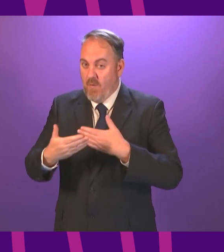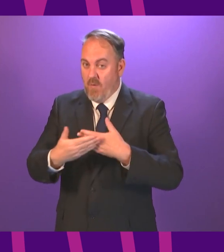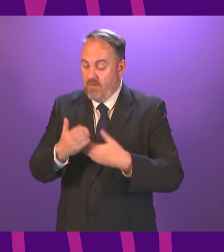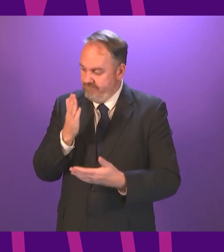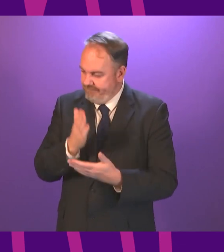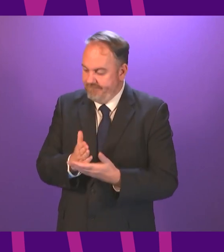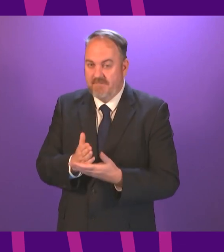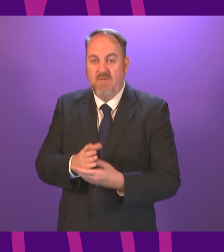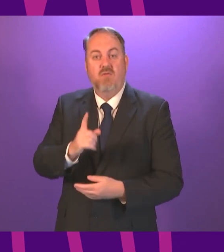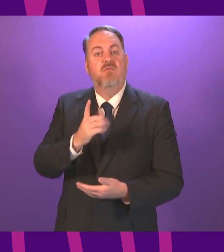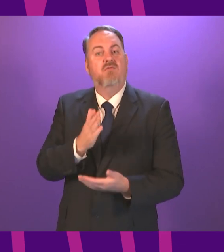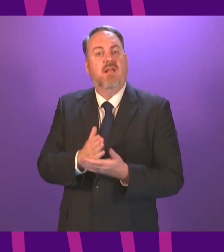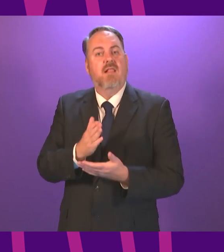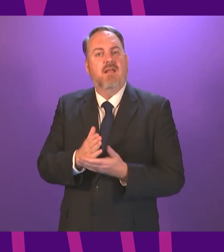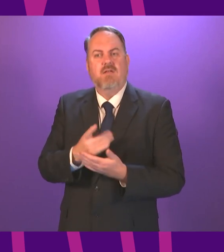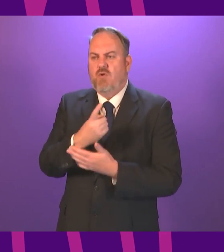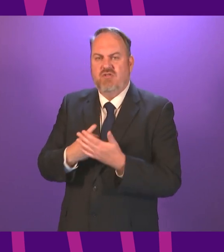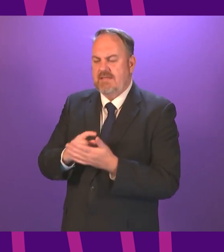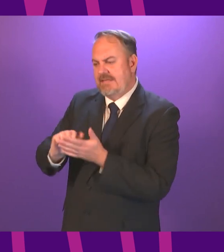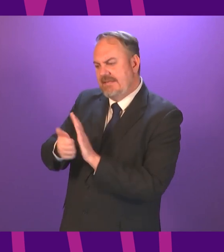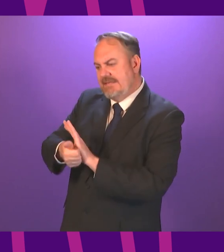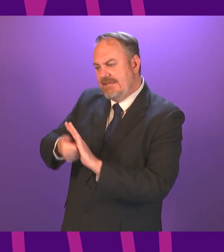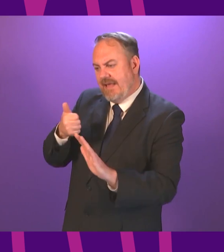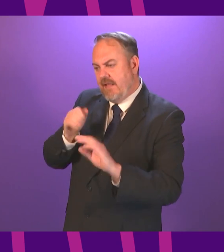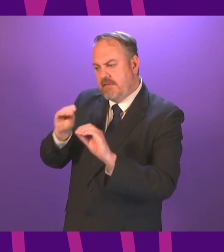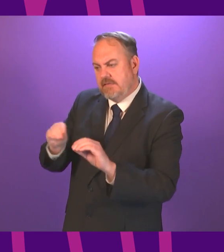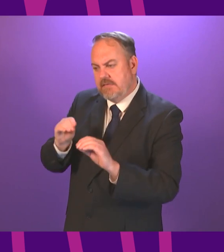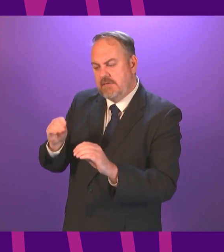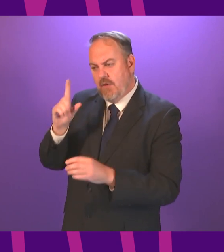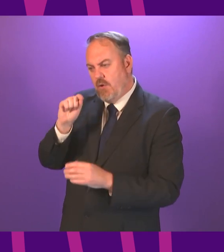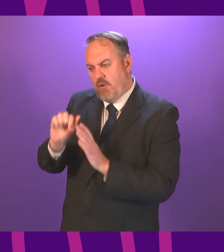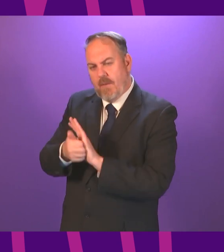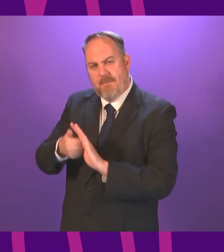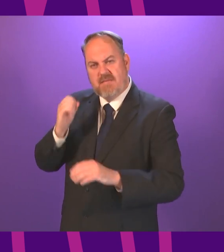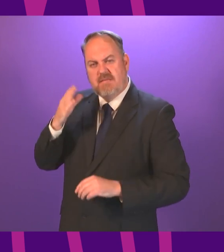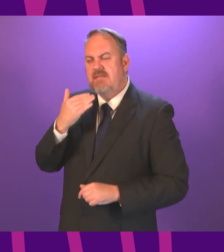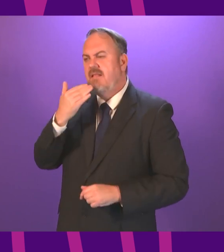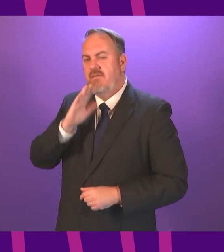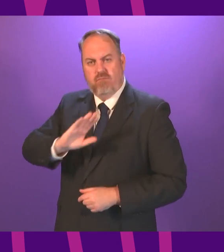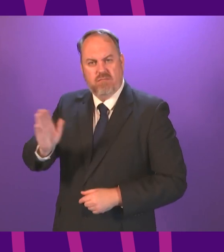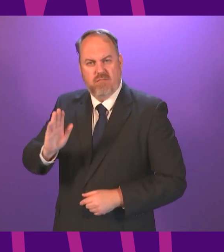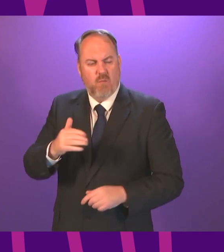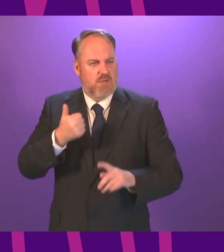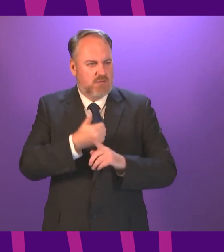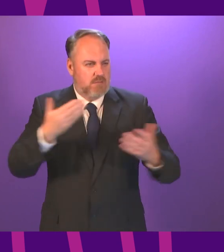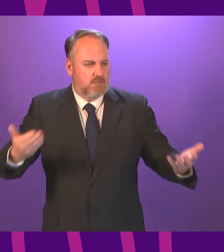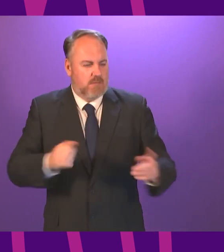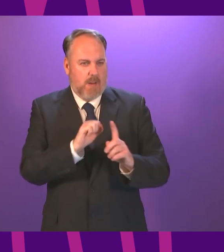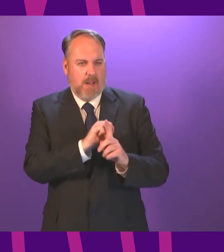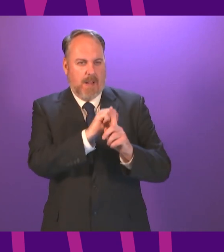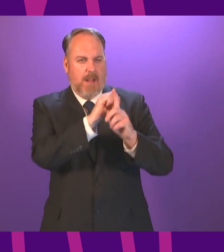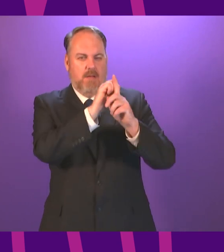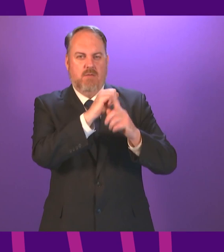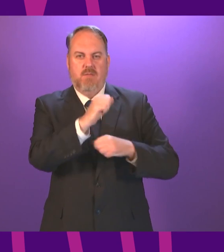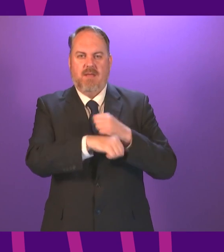move beyond ideas of skill competence and embrace the pursuit of excellence it's time we stop limiting